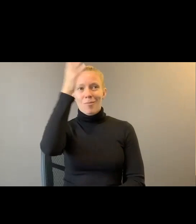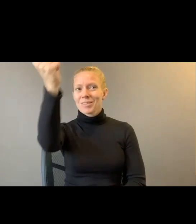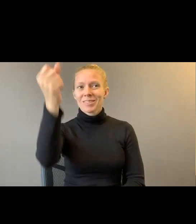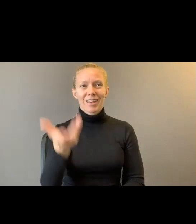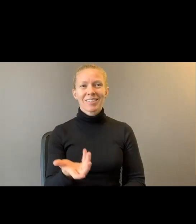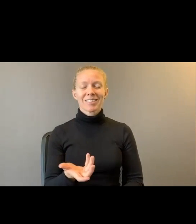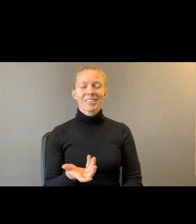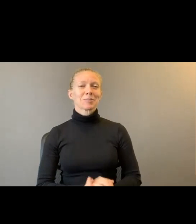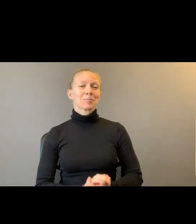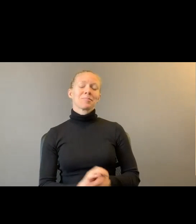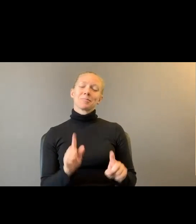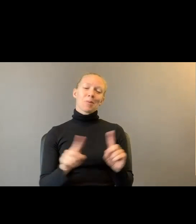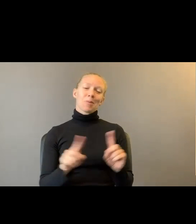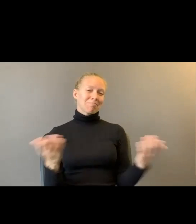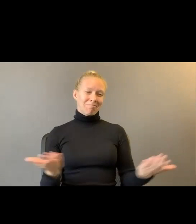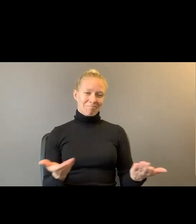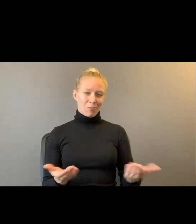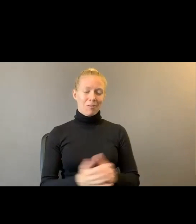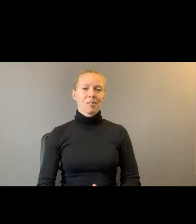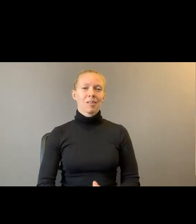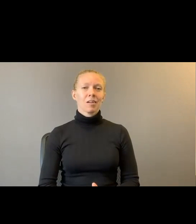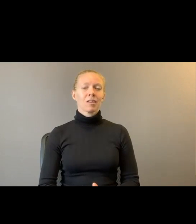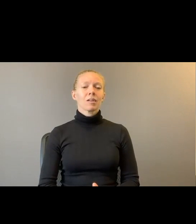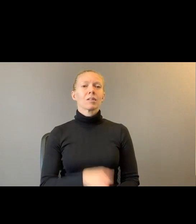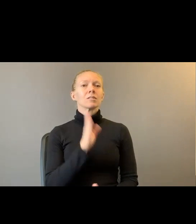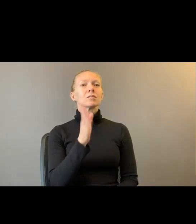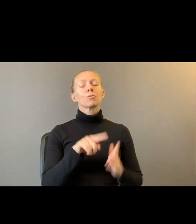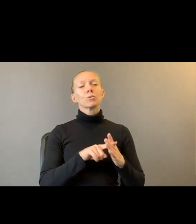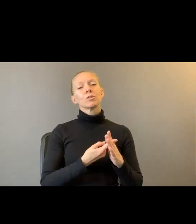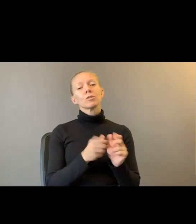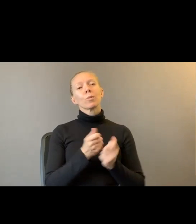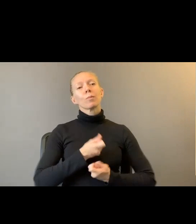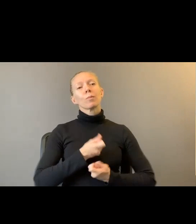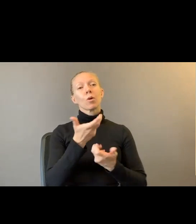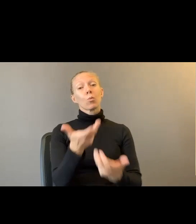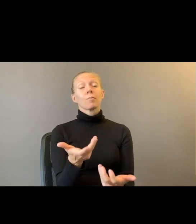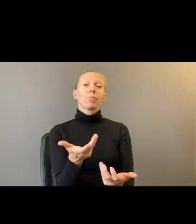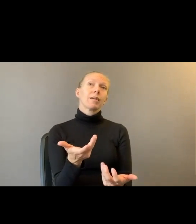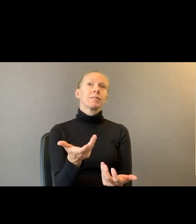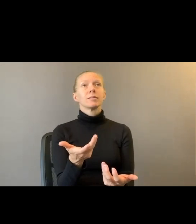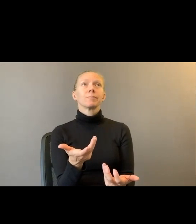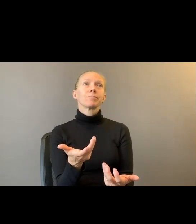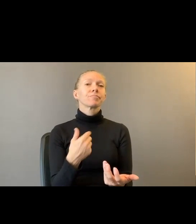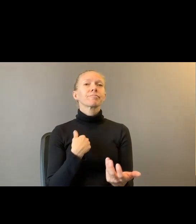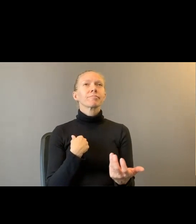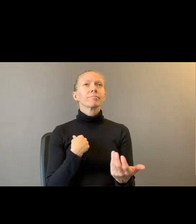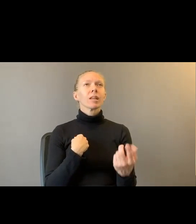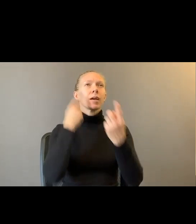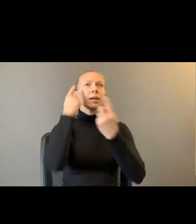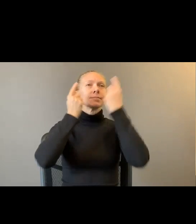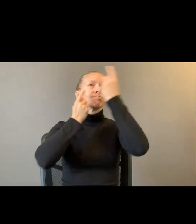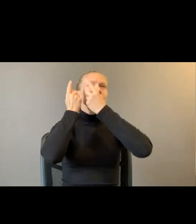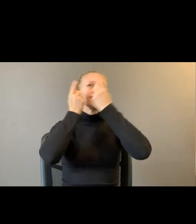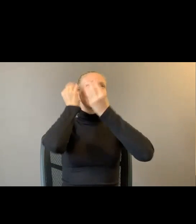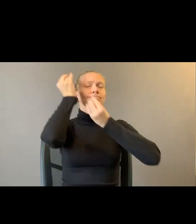So I'm going to start with a poem that I'm been thinking about a lot, as I'm always thinking about her